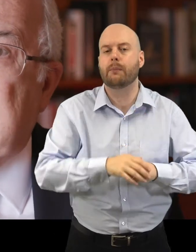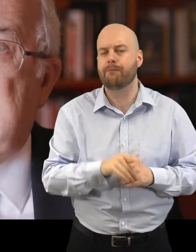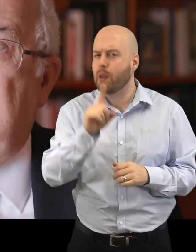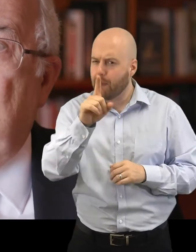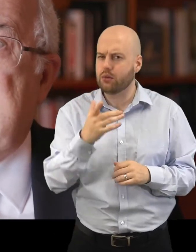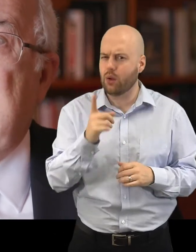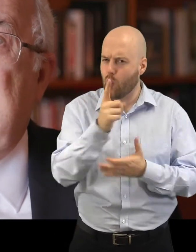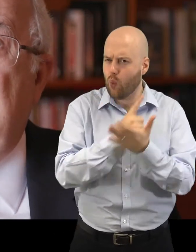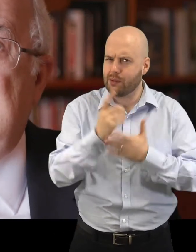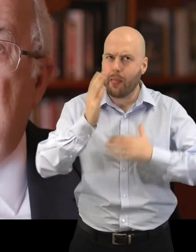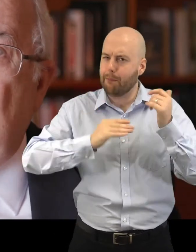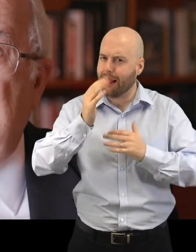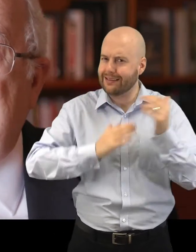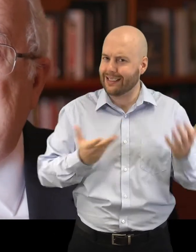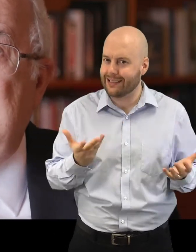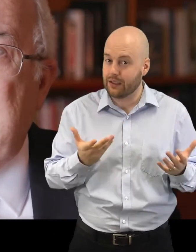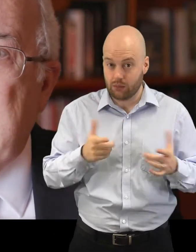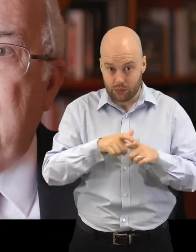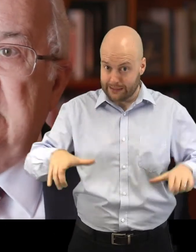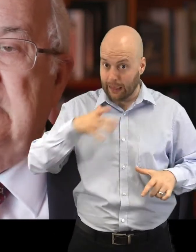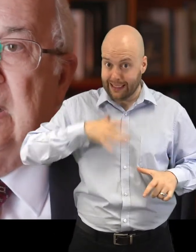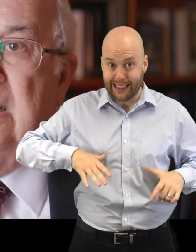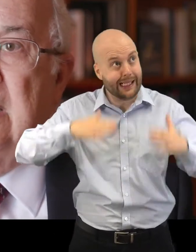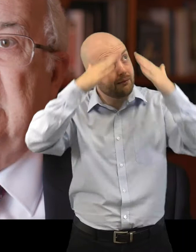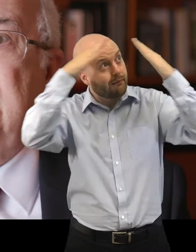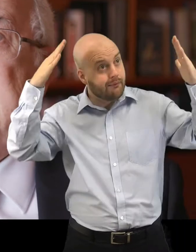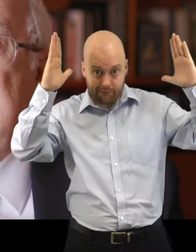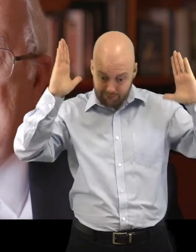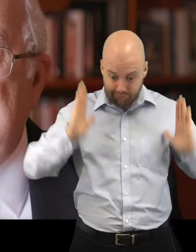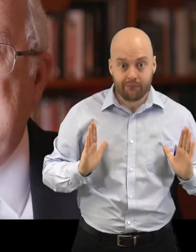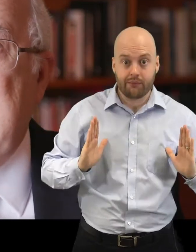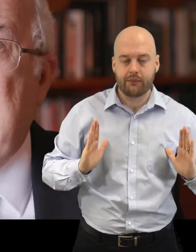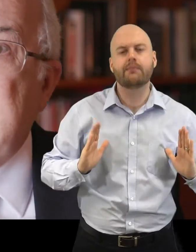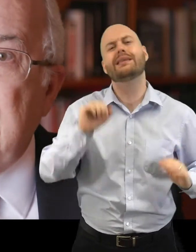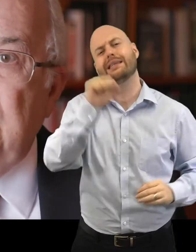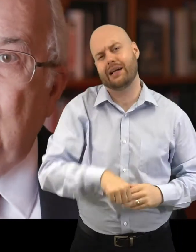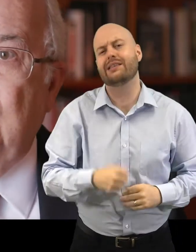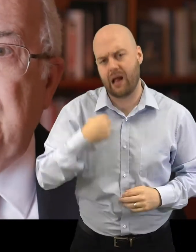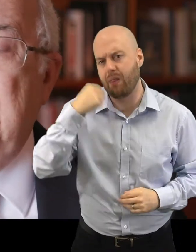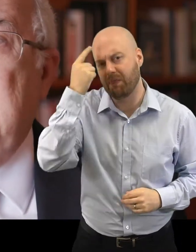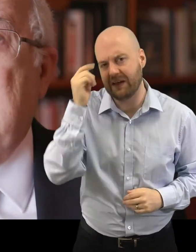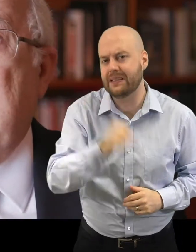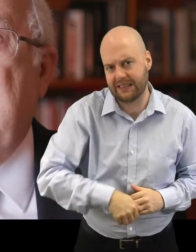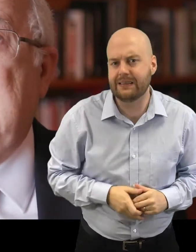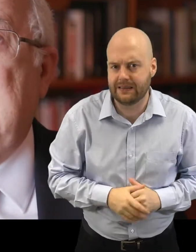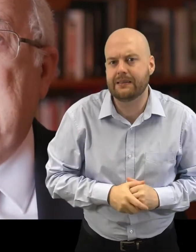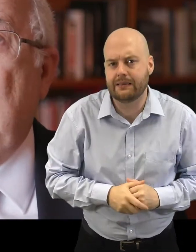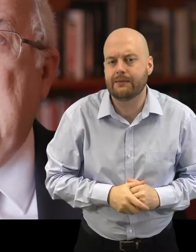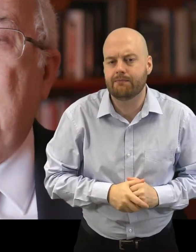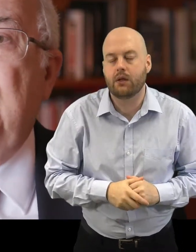itself? Do we still need bricks and mortar libraries? The answer is yes, I think we do. But it will have to